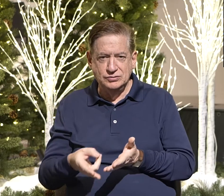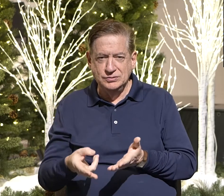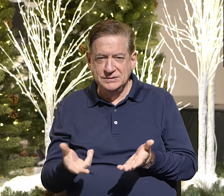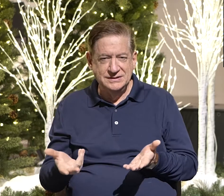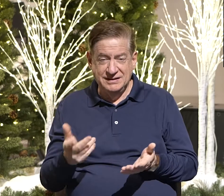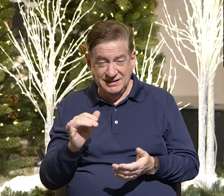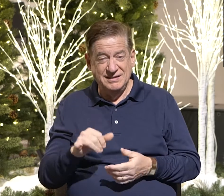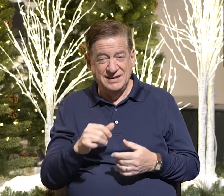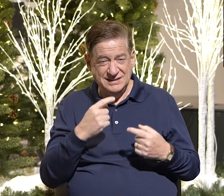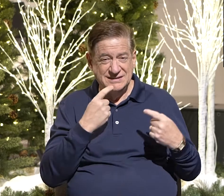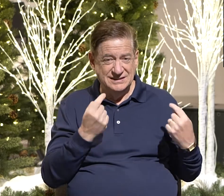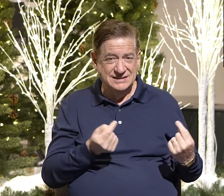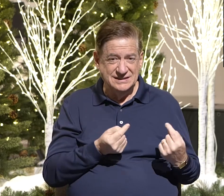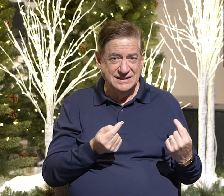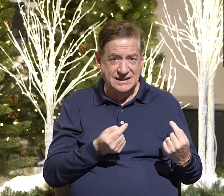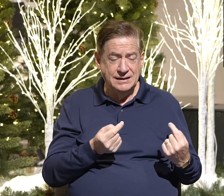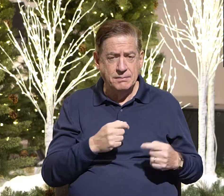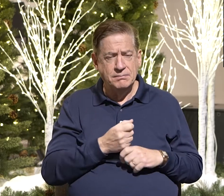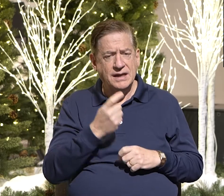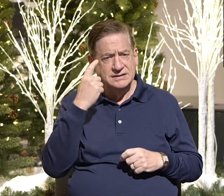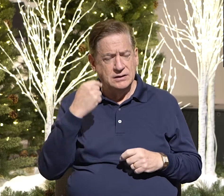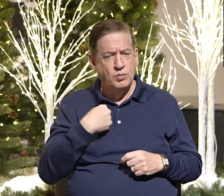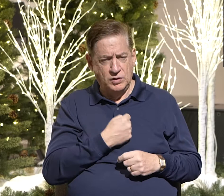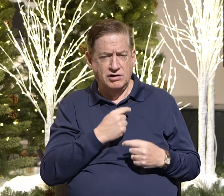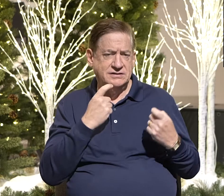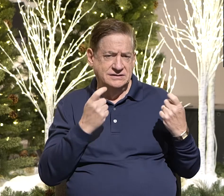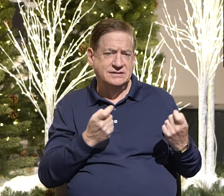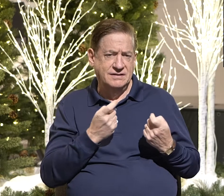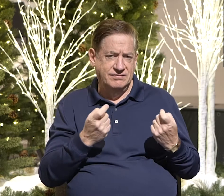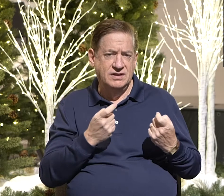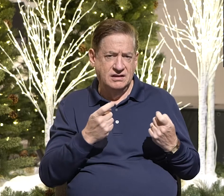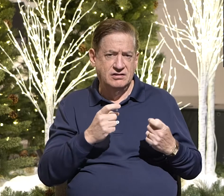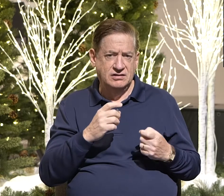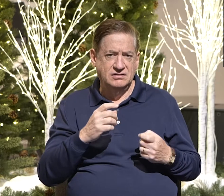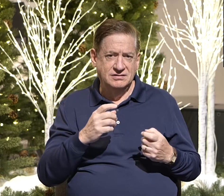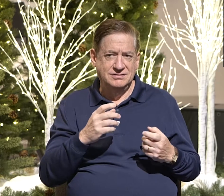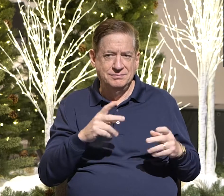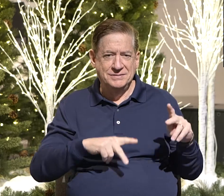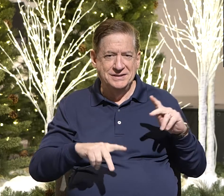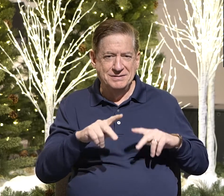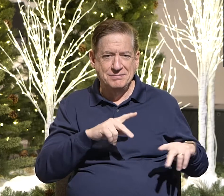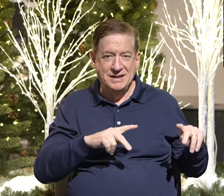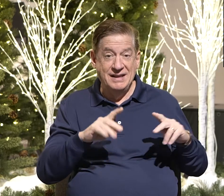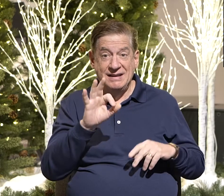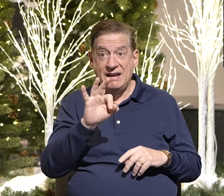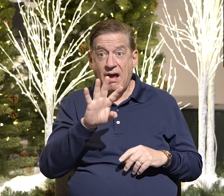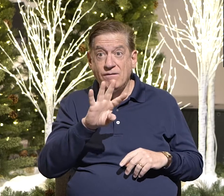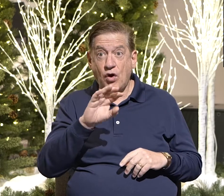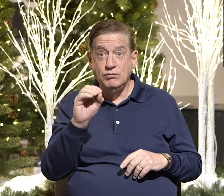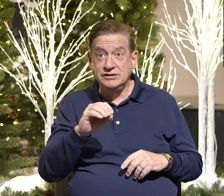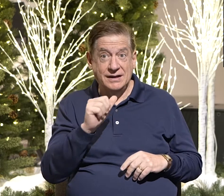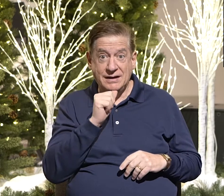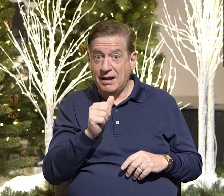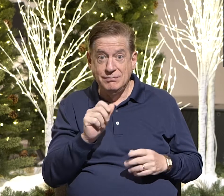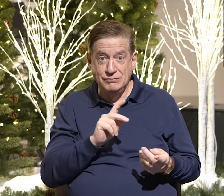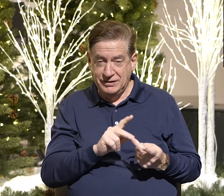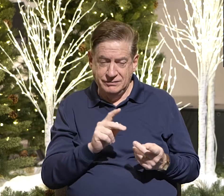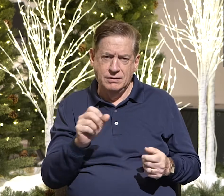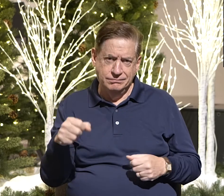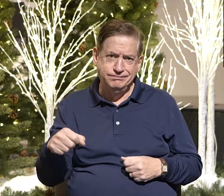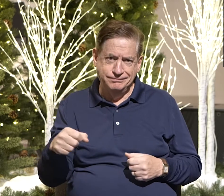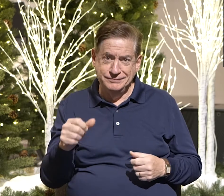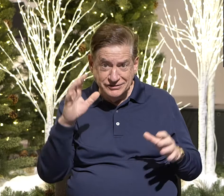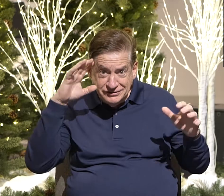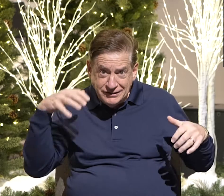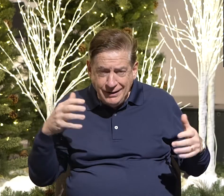It's sin. That's, I mean, it makes sense. We're sinful creatures. So, for 94% to not be perfect, yeah. Shocker,